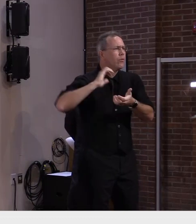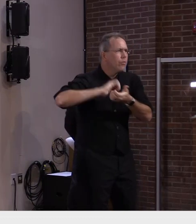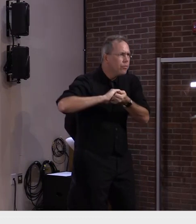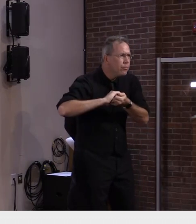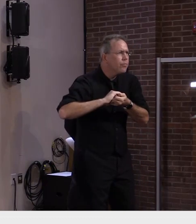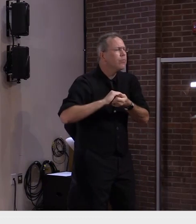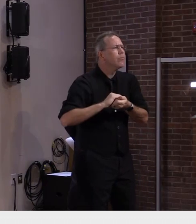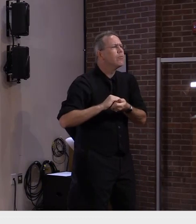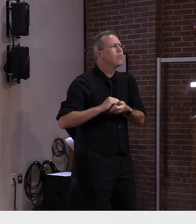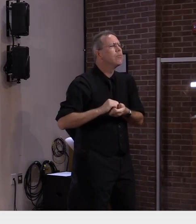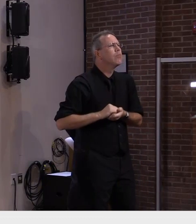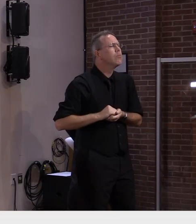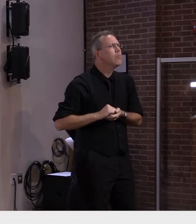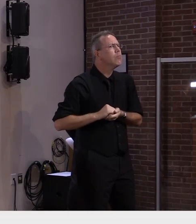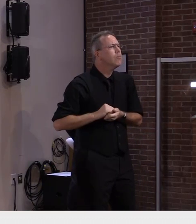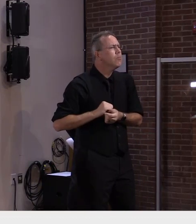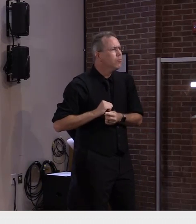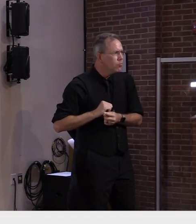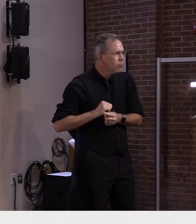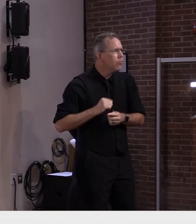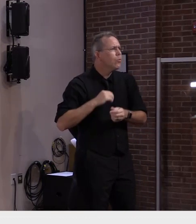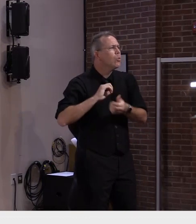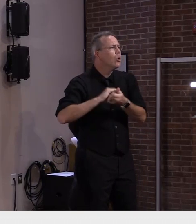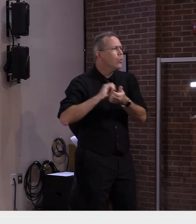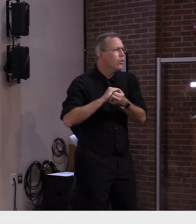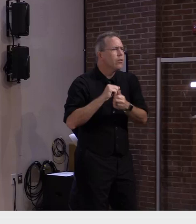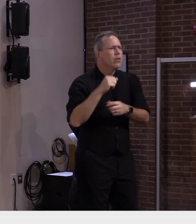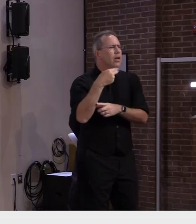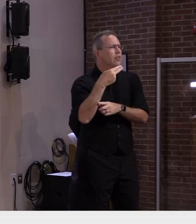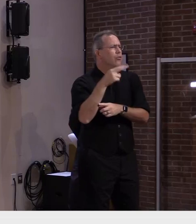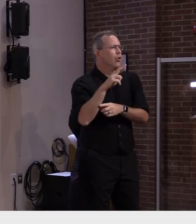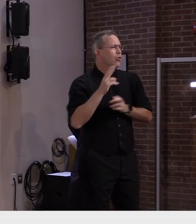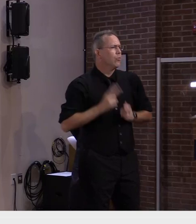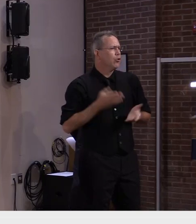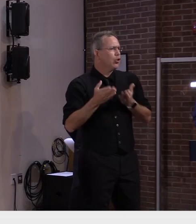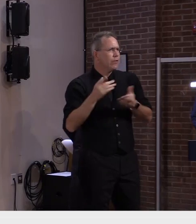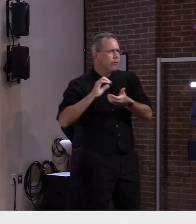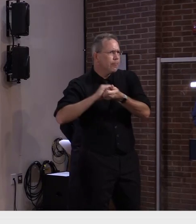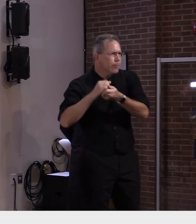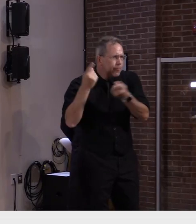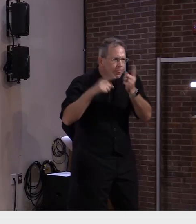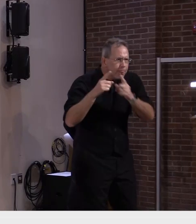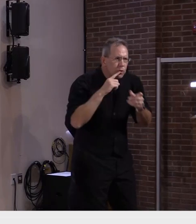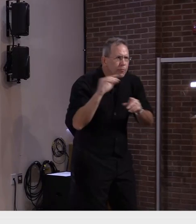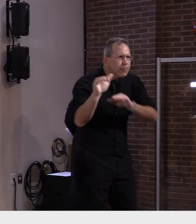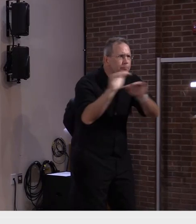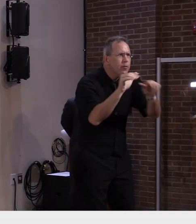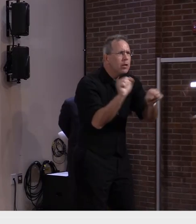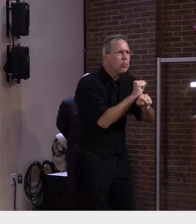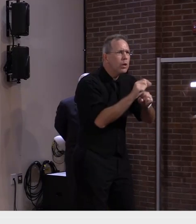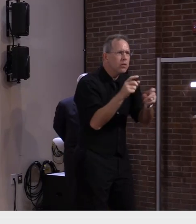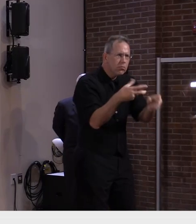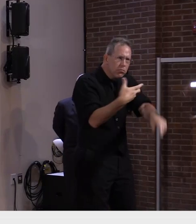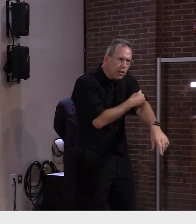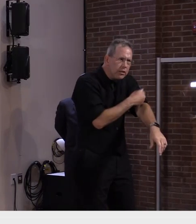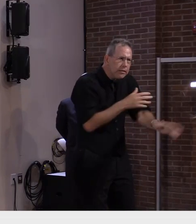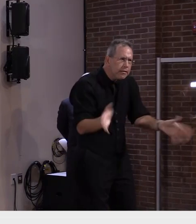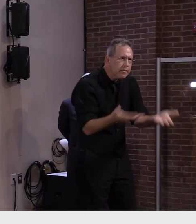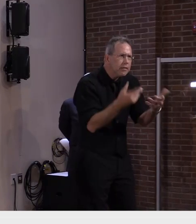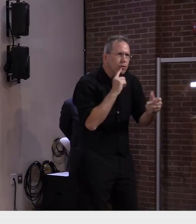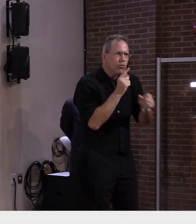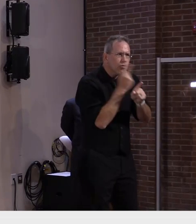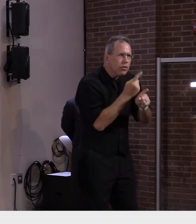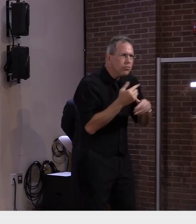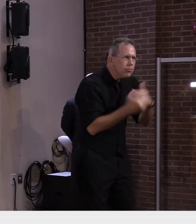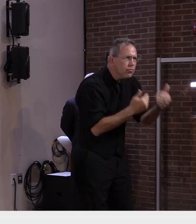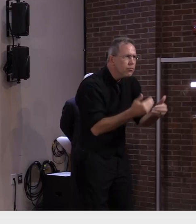and others to move forward with the vaccine requirement for these state employees and we'll have more details in the days to come